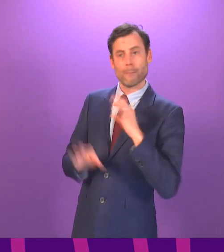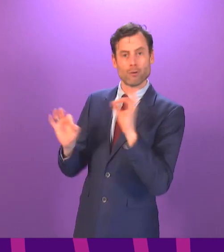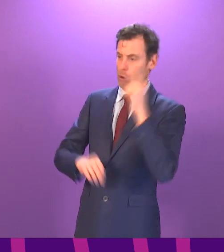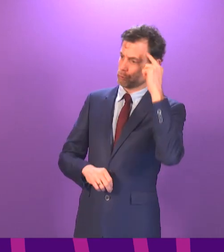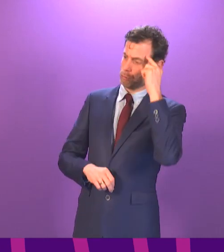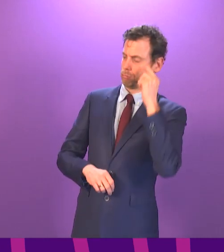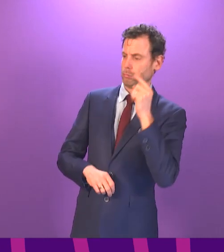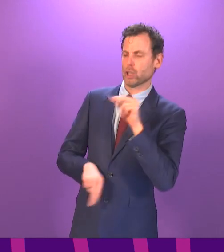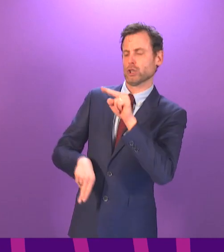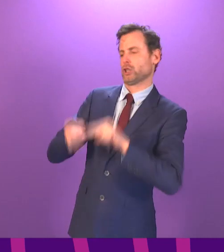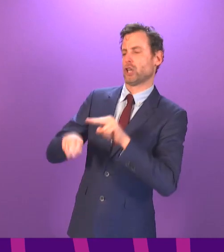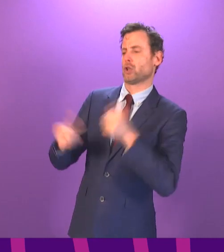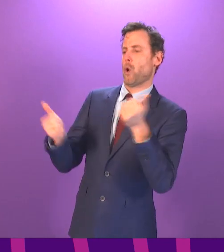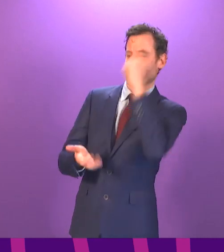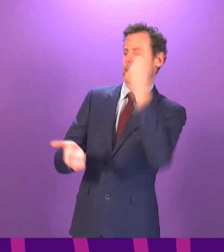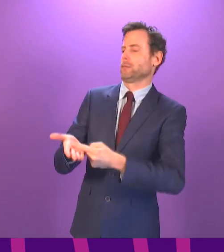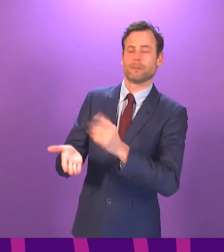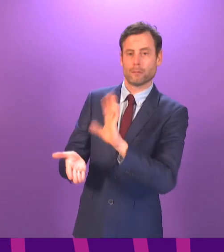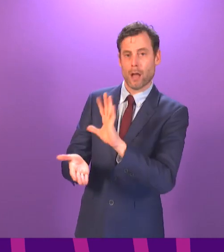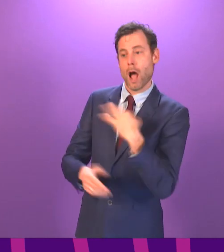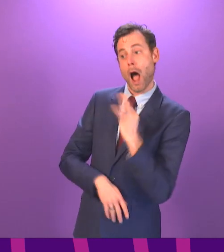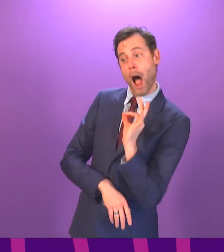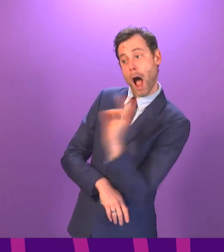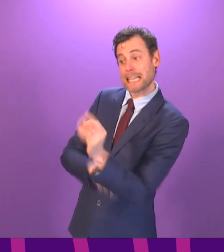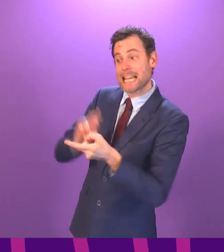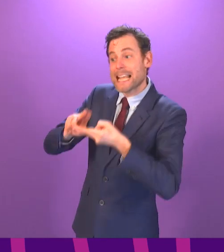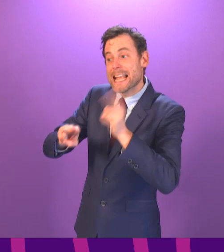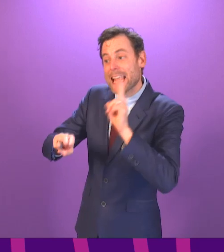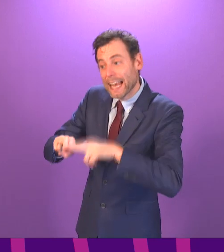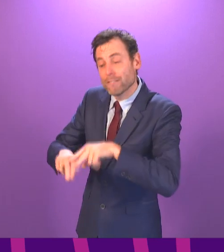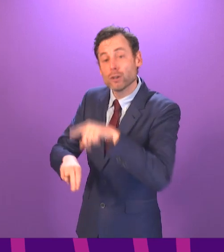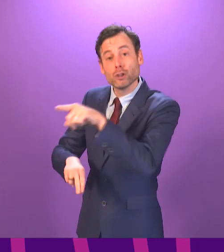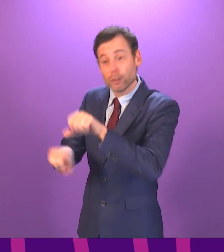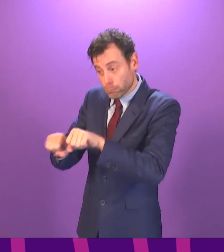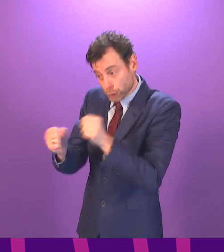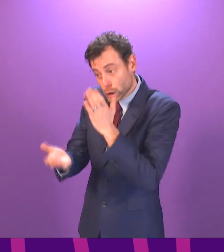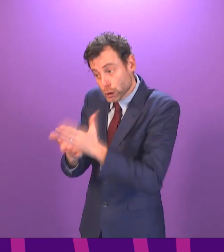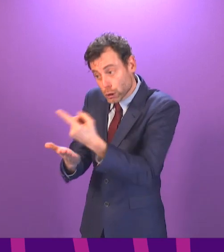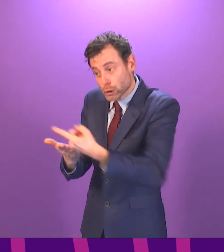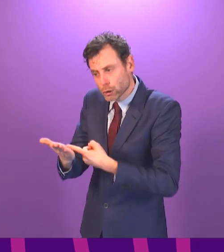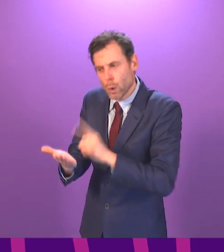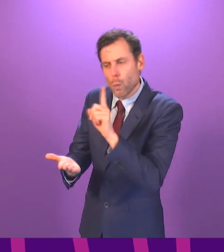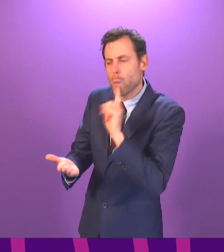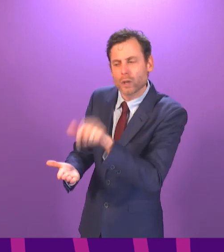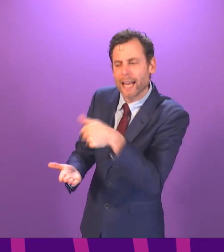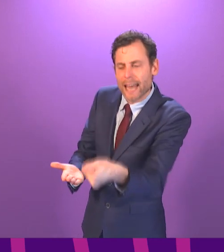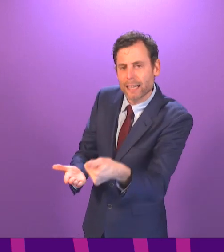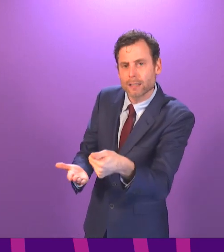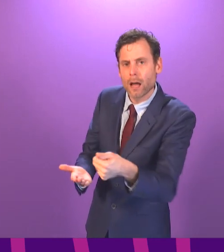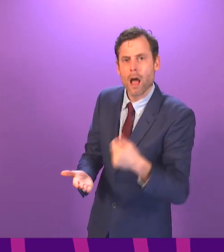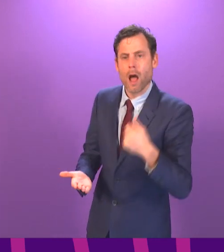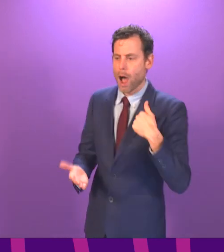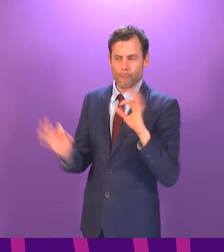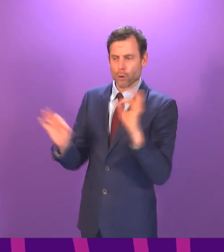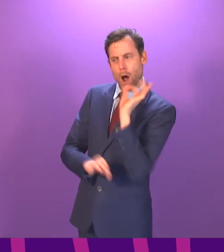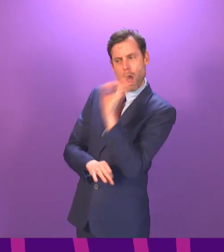outcome of the ministerial code. I asked her if she had breached it, what actions would she take? I'm neither asking her about